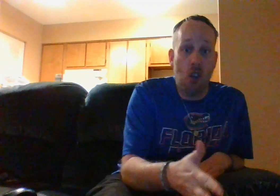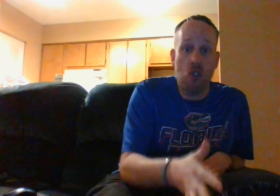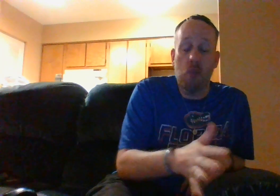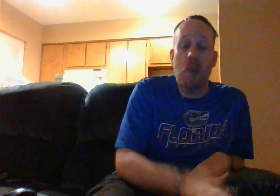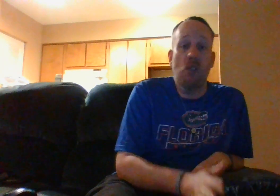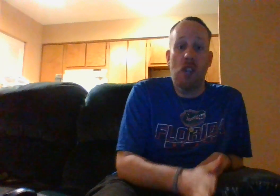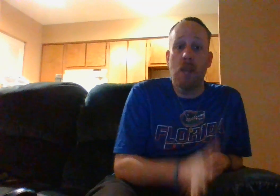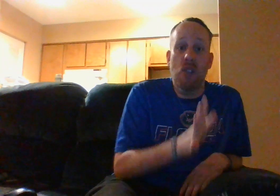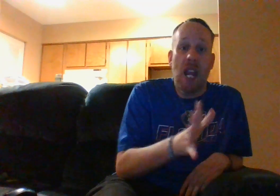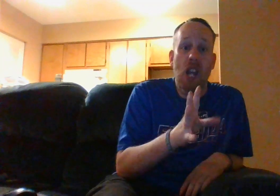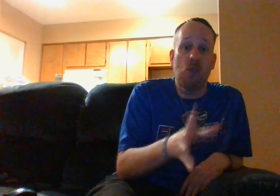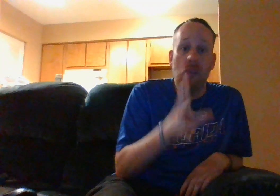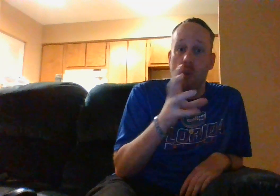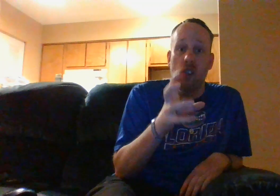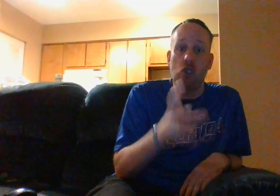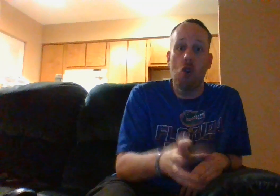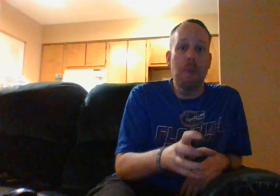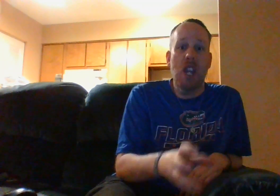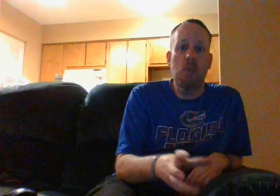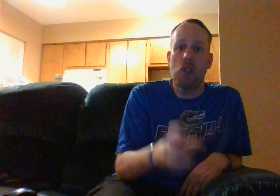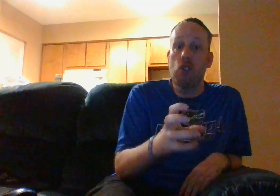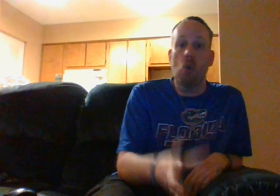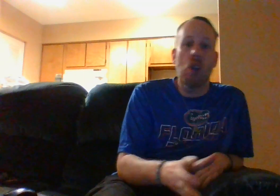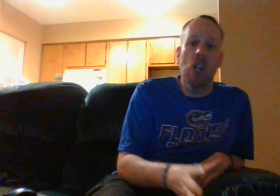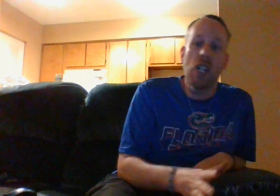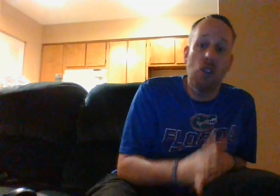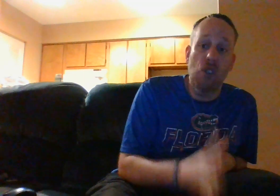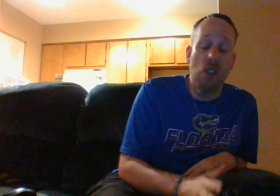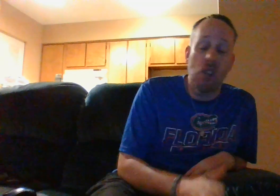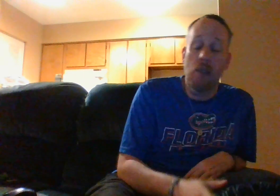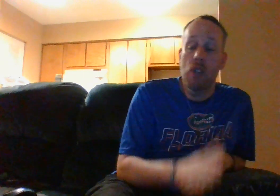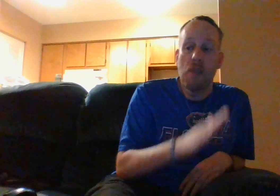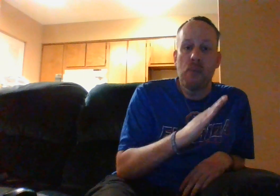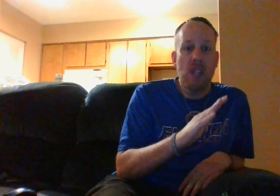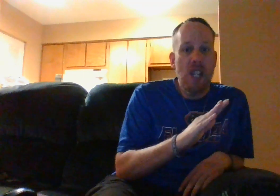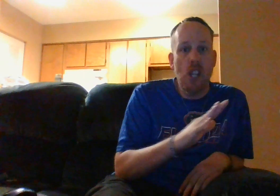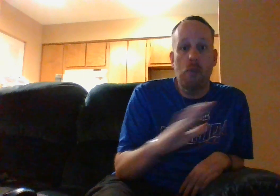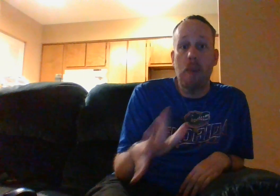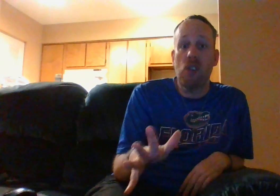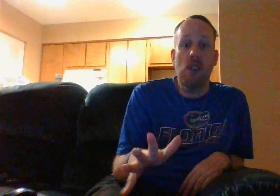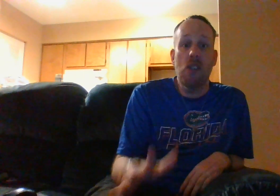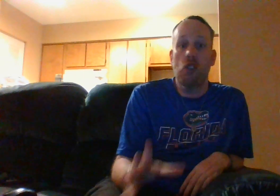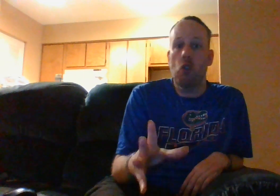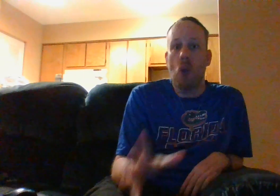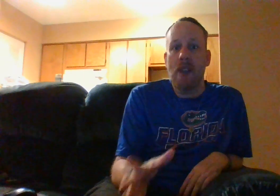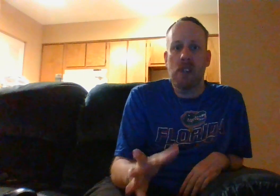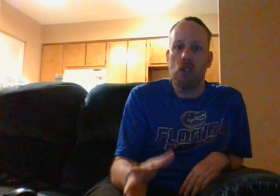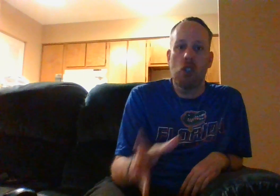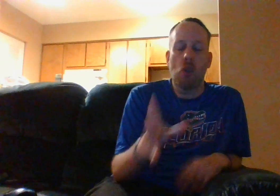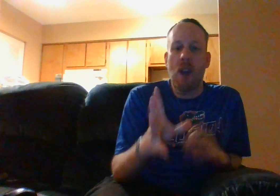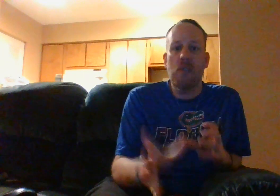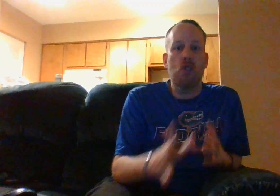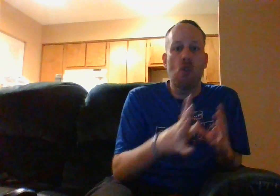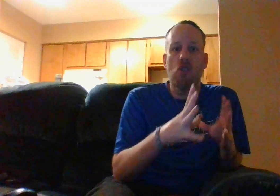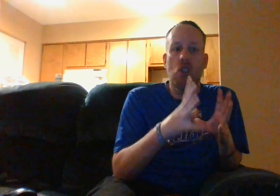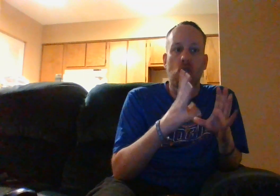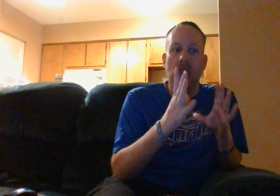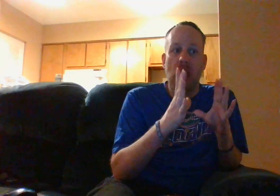characters based on this that has to be really so amazed by the storylines and stuff is basically is the graphics the graphics are just like